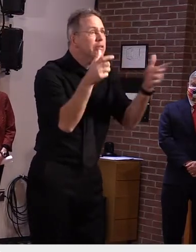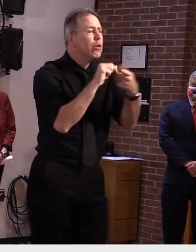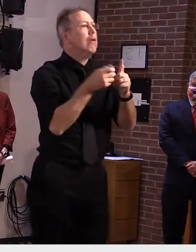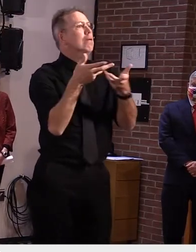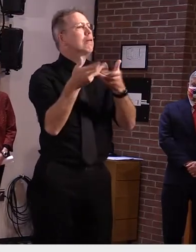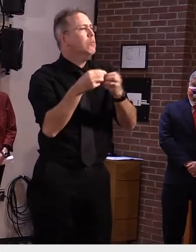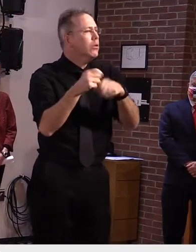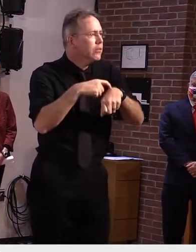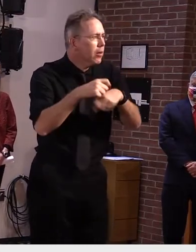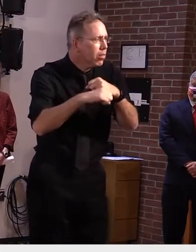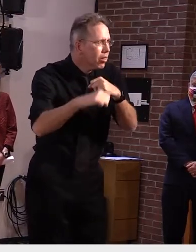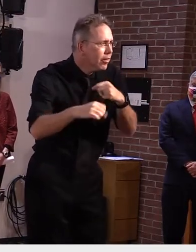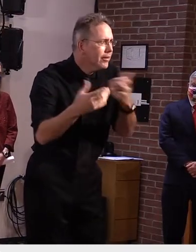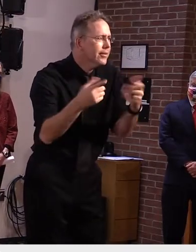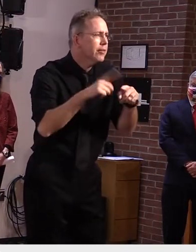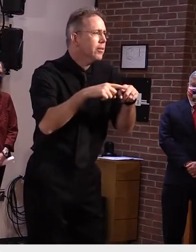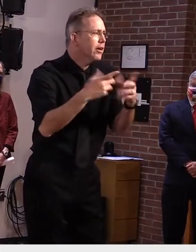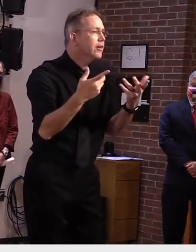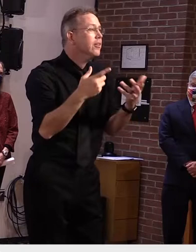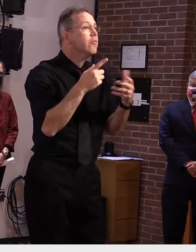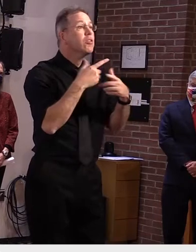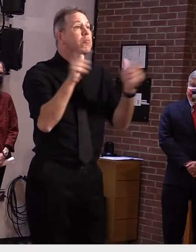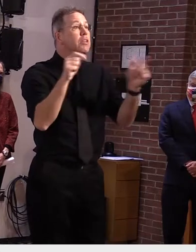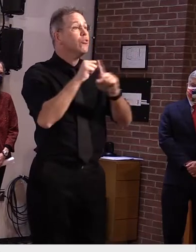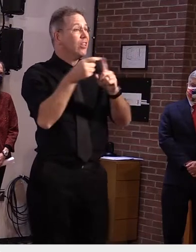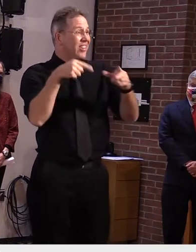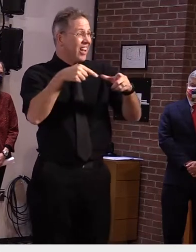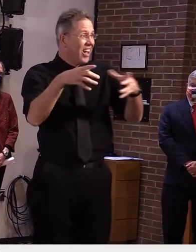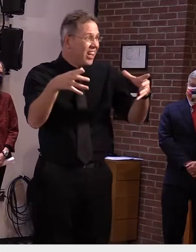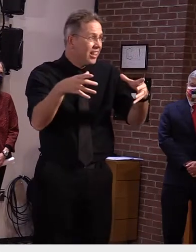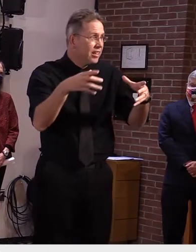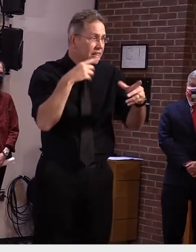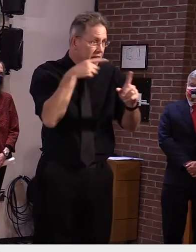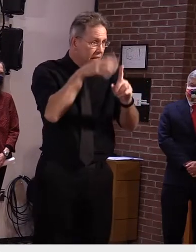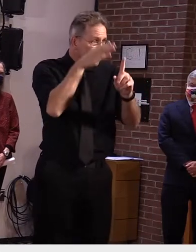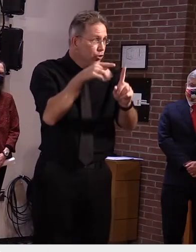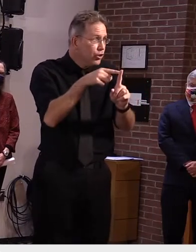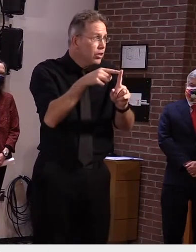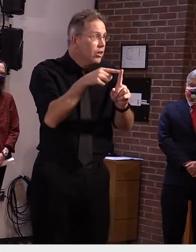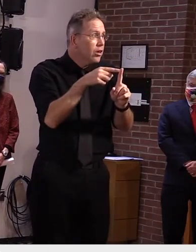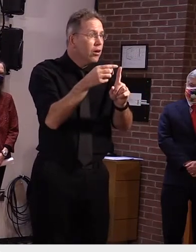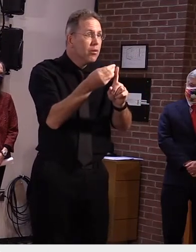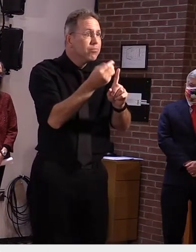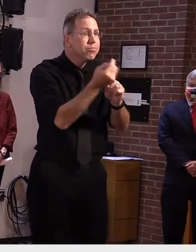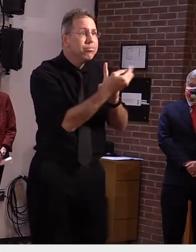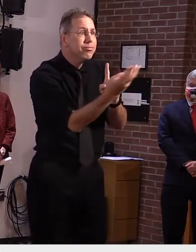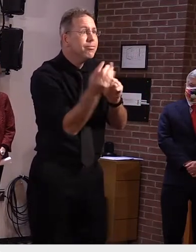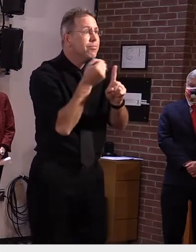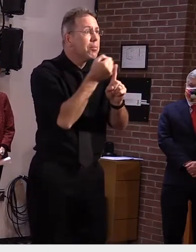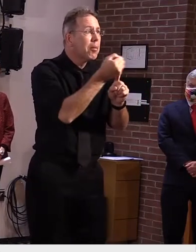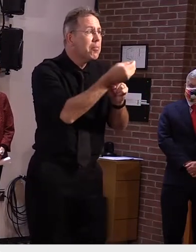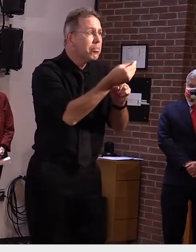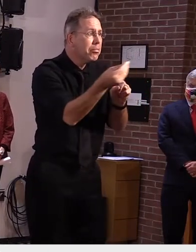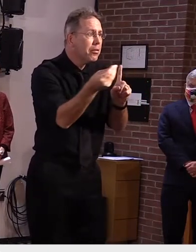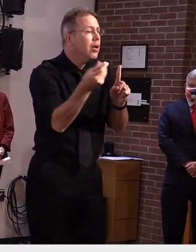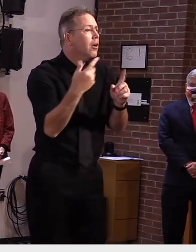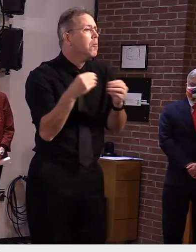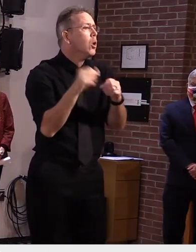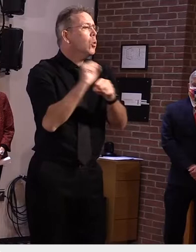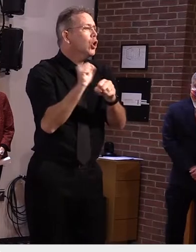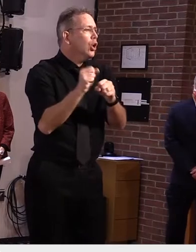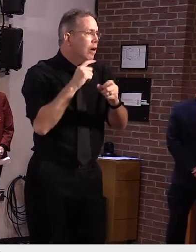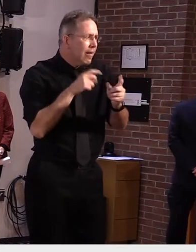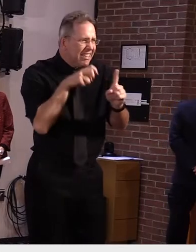doing other things during their infectious period and so we might identify 10 or more close contacts